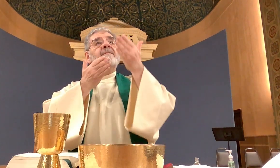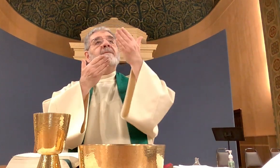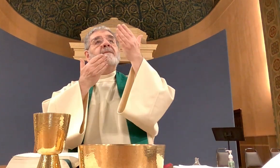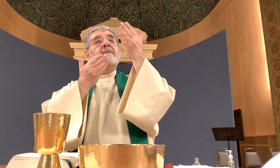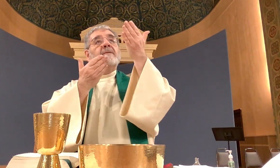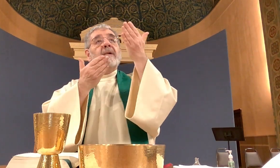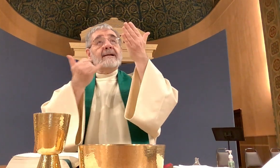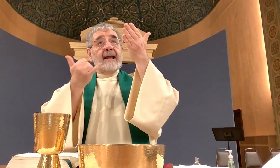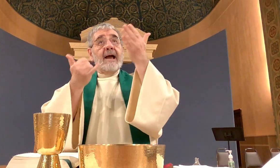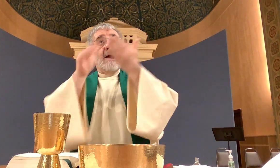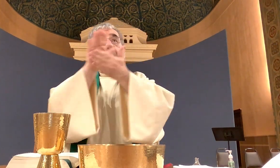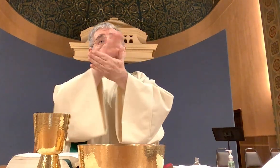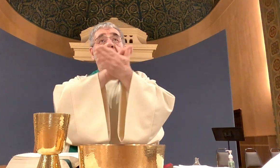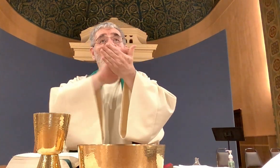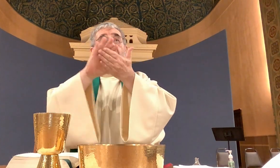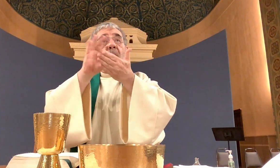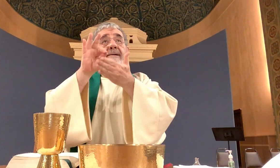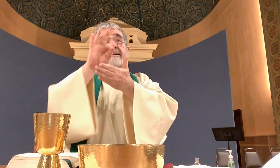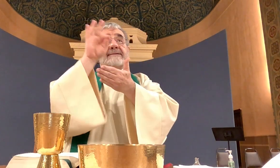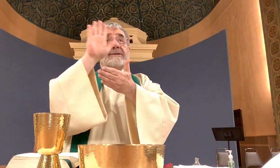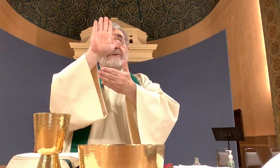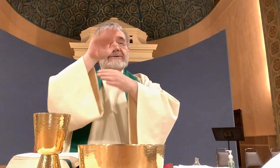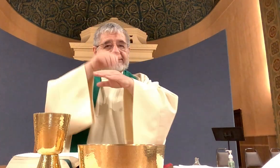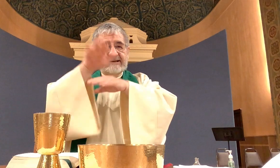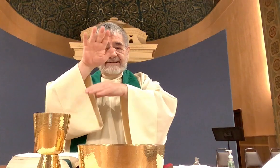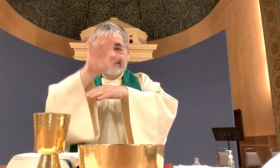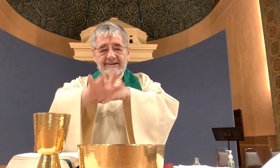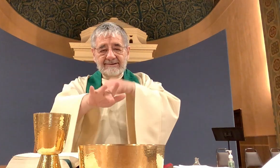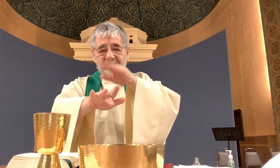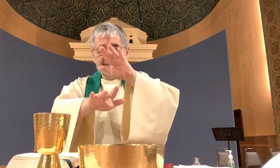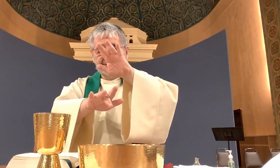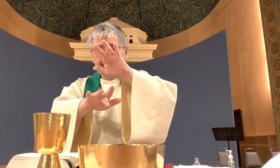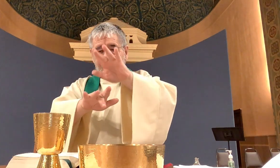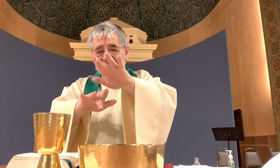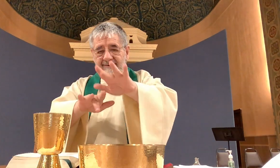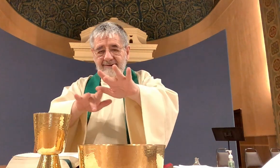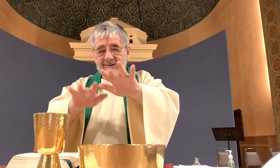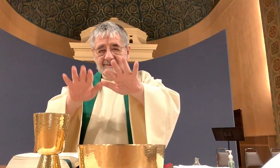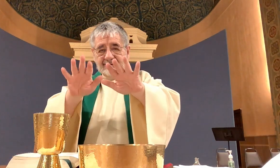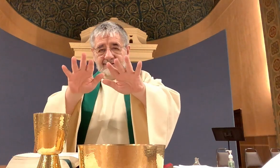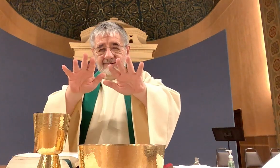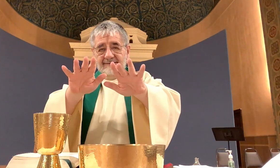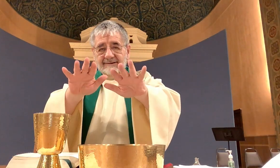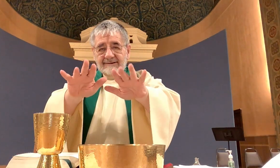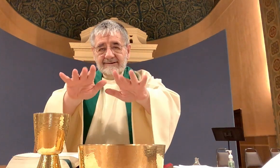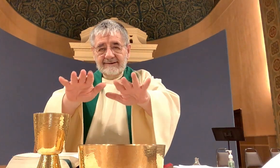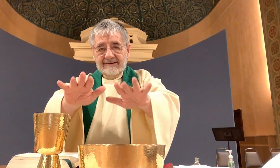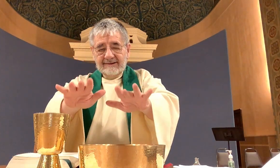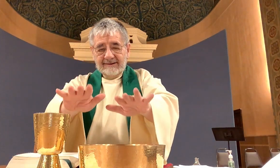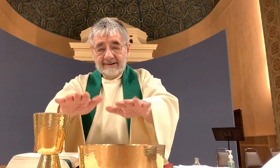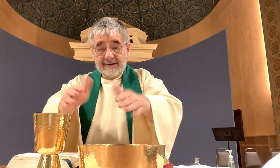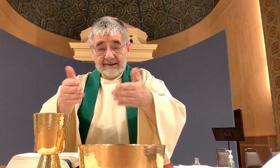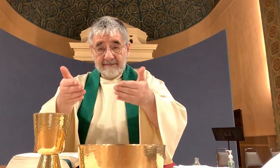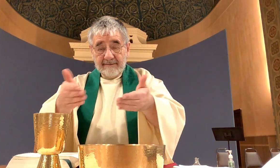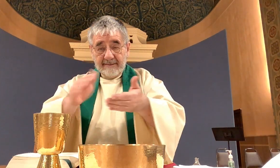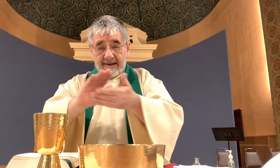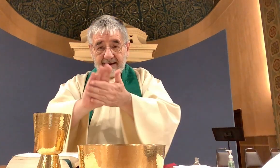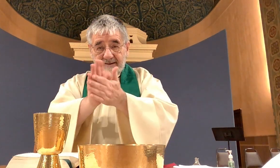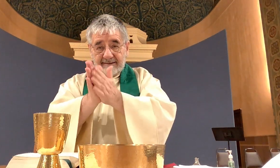gifts we pray by sending down your spirit upon them like the dewfall so that they may become for us the